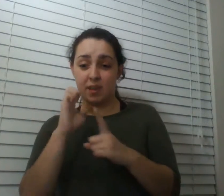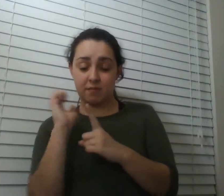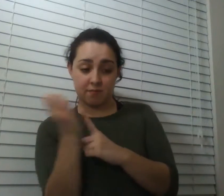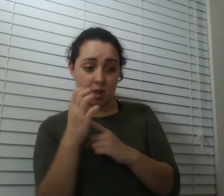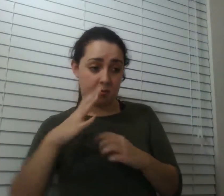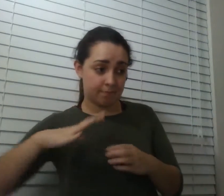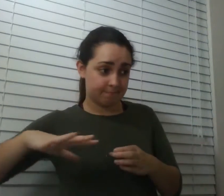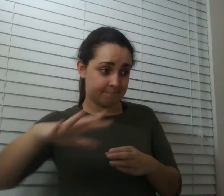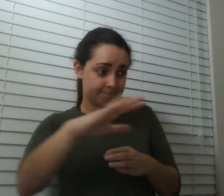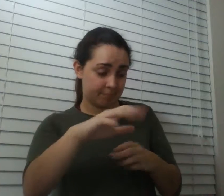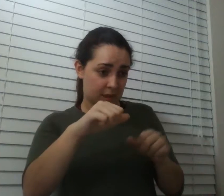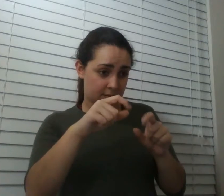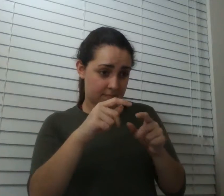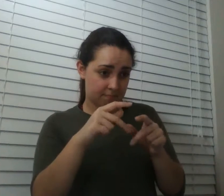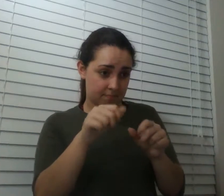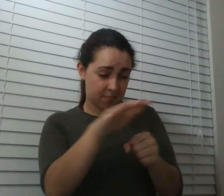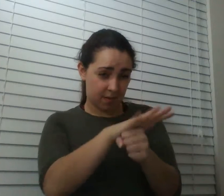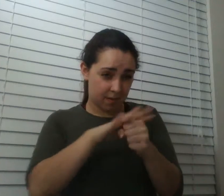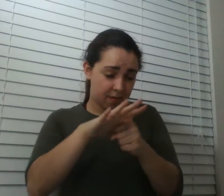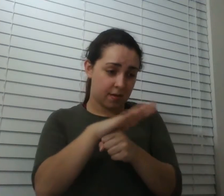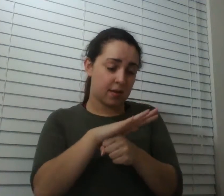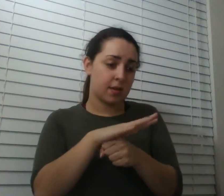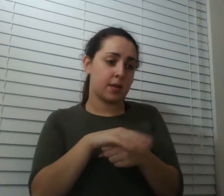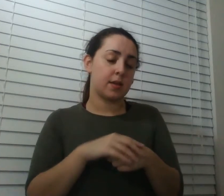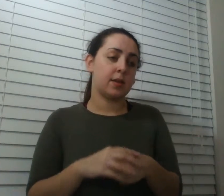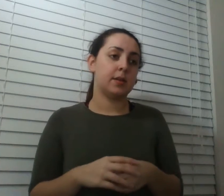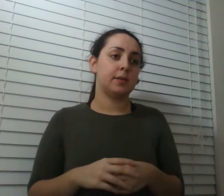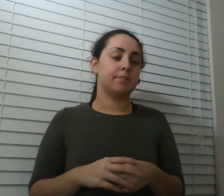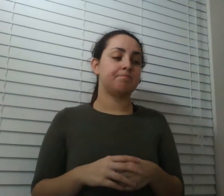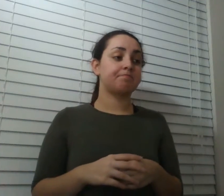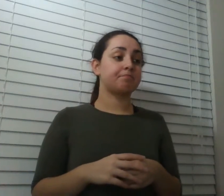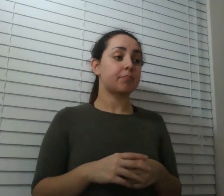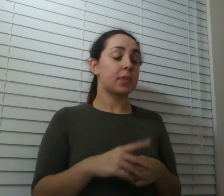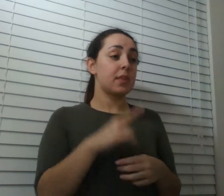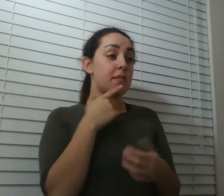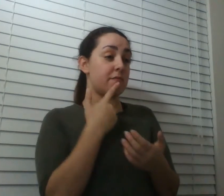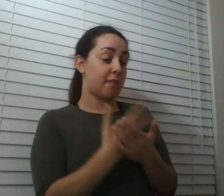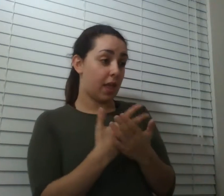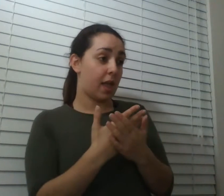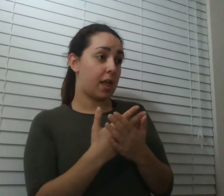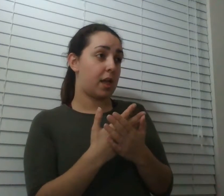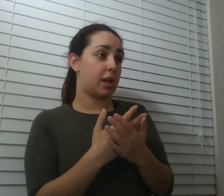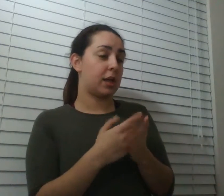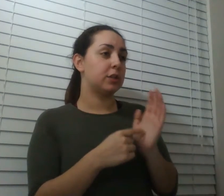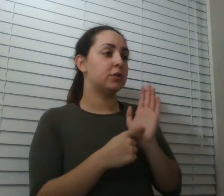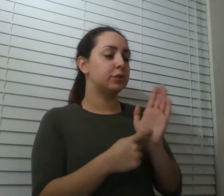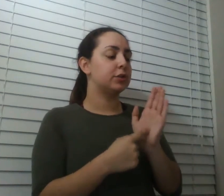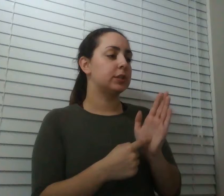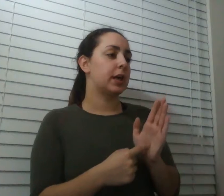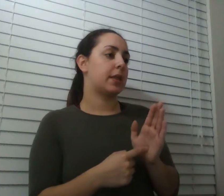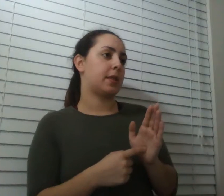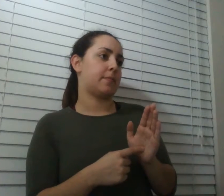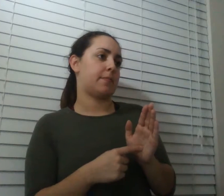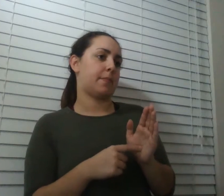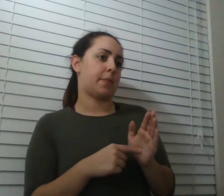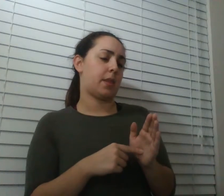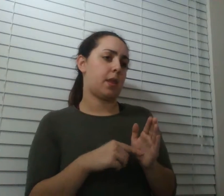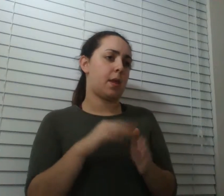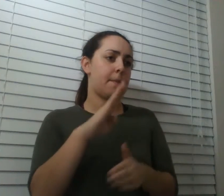boss's office is off to the right yeah there are facts that are revealing themselves now literally you know blueprints yeah you know what because you gotta ask yourself you want the